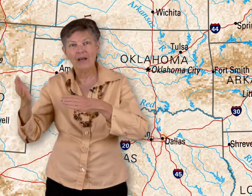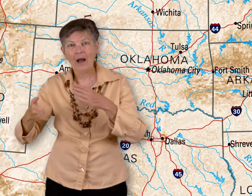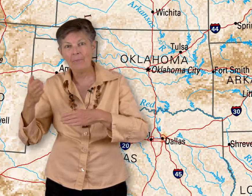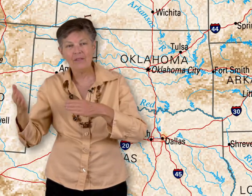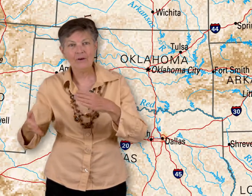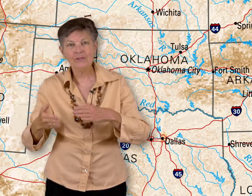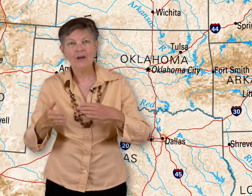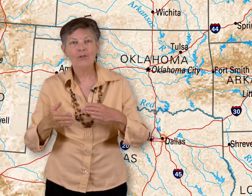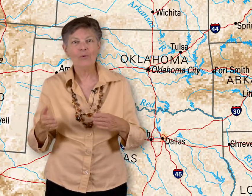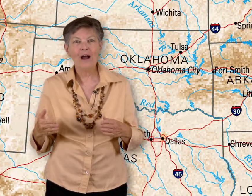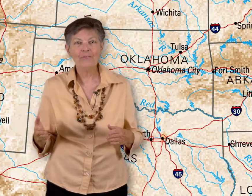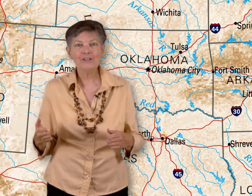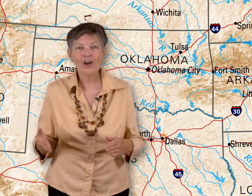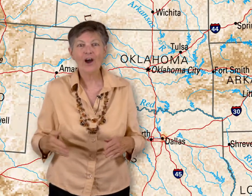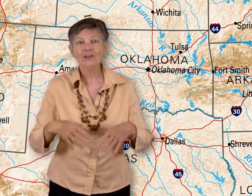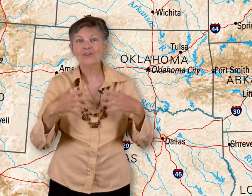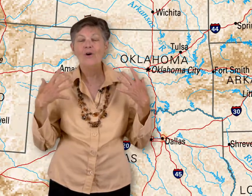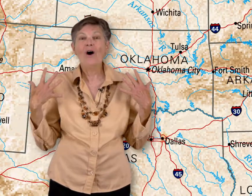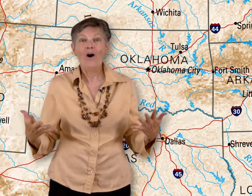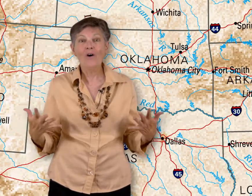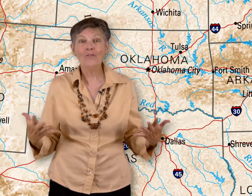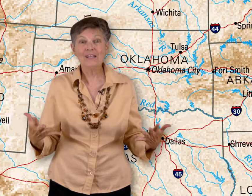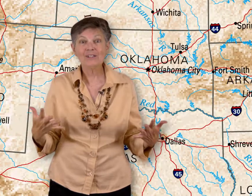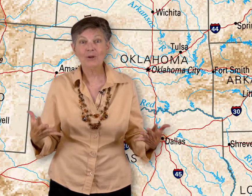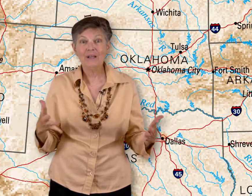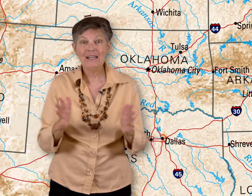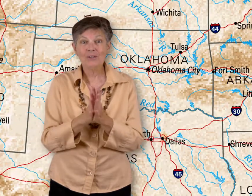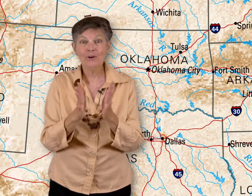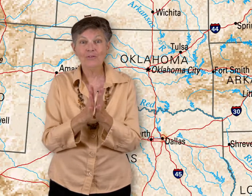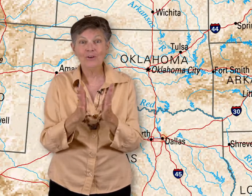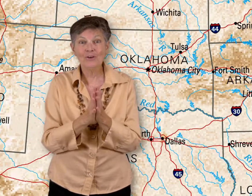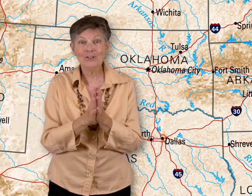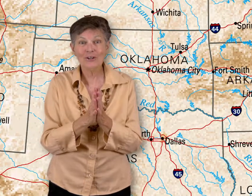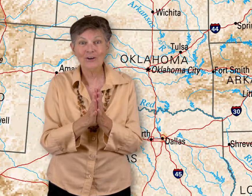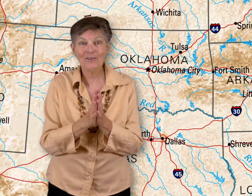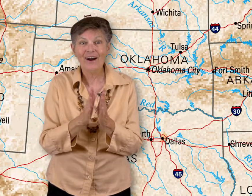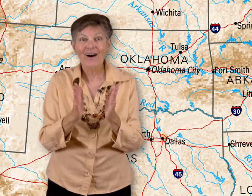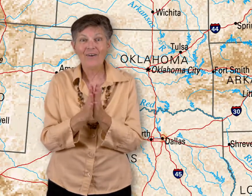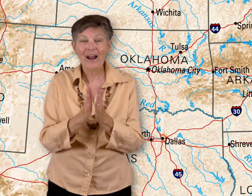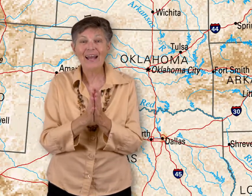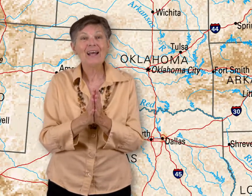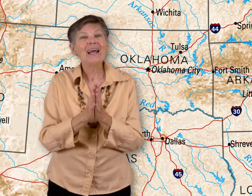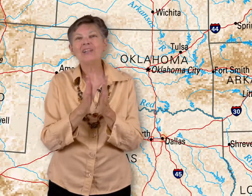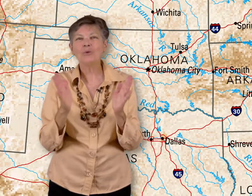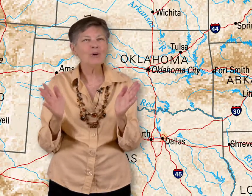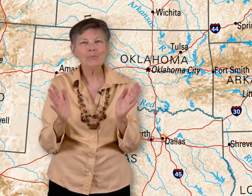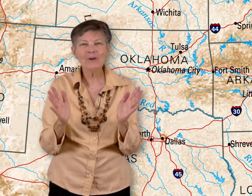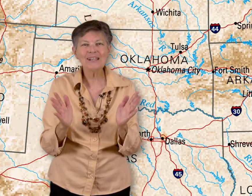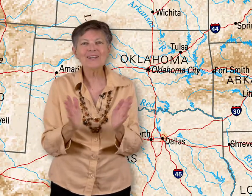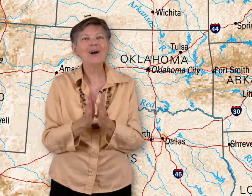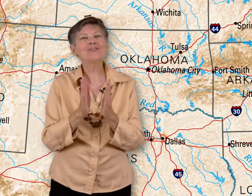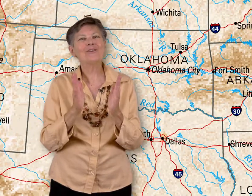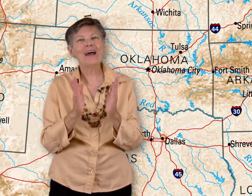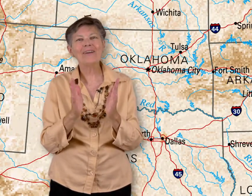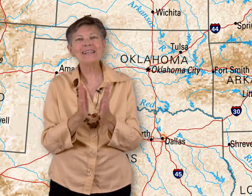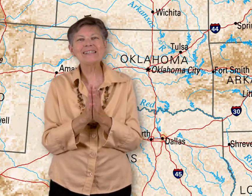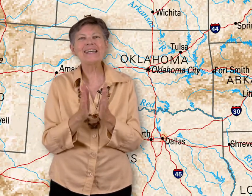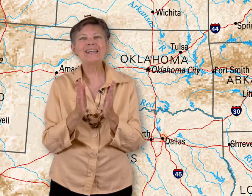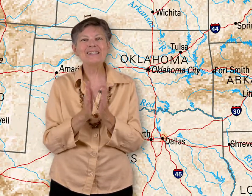Copy those throughout the song. So hopefully this is going to be an easy one for you to do. Alright. And it's a real pretty song. So now let's sing and